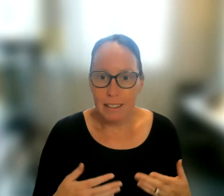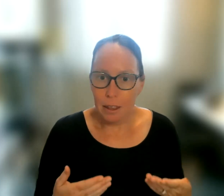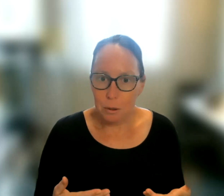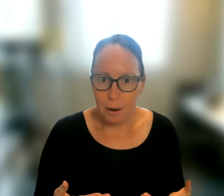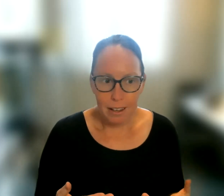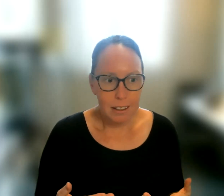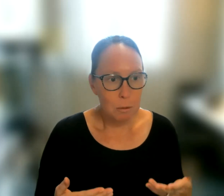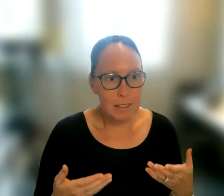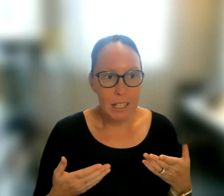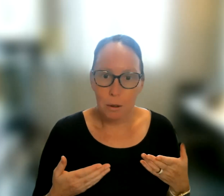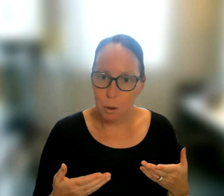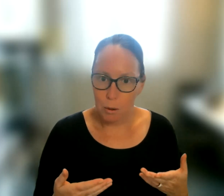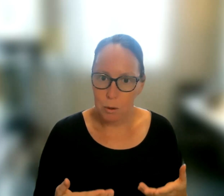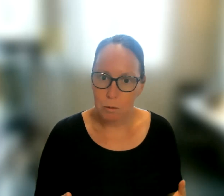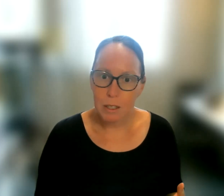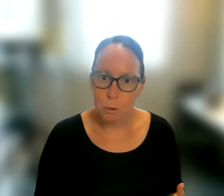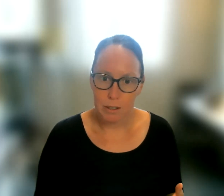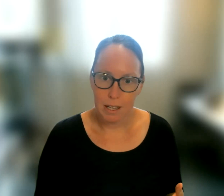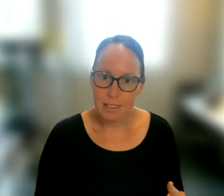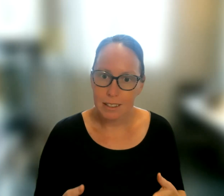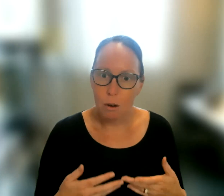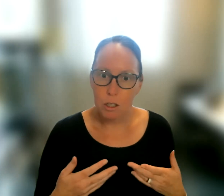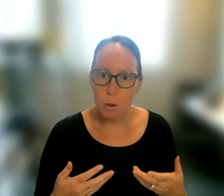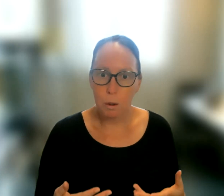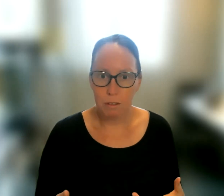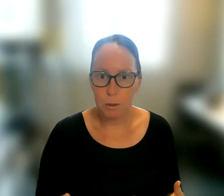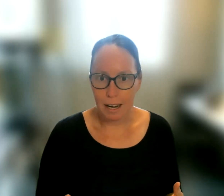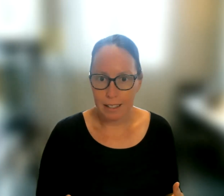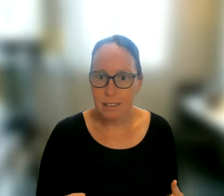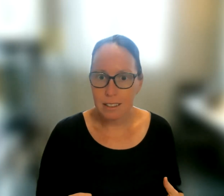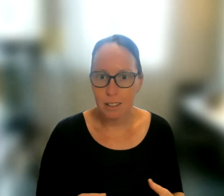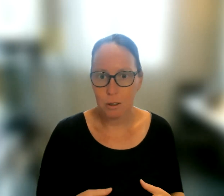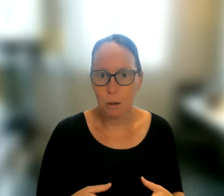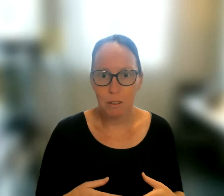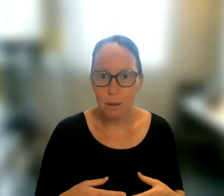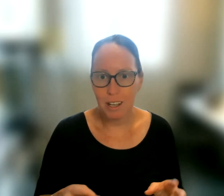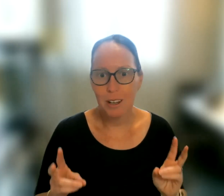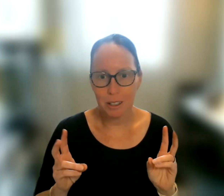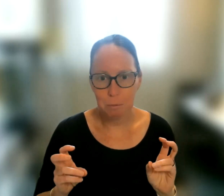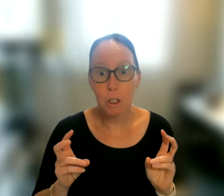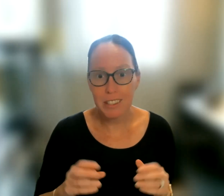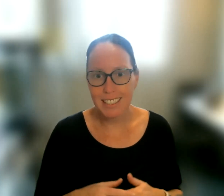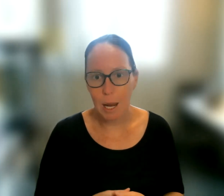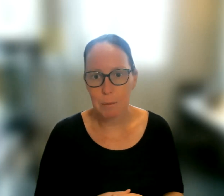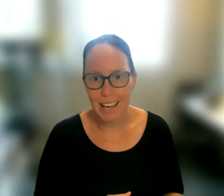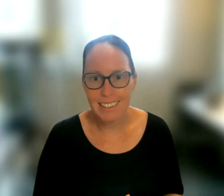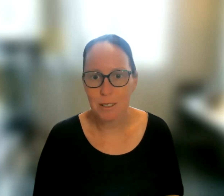And then the other way, once I go through all those resources, is I'll show you a few signs. I'll show you a few emergency type signs,